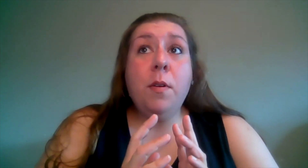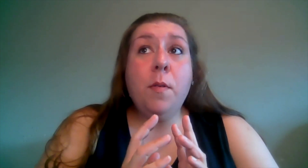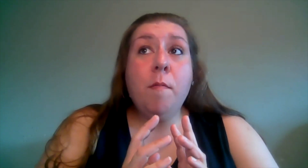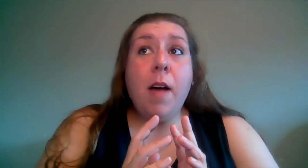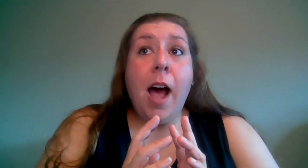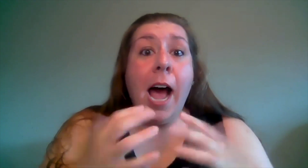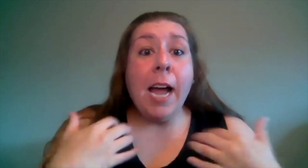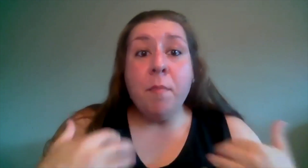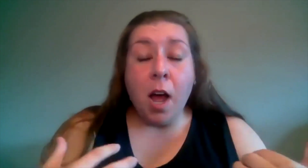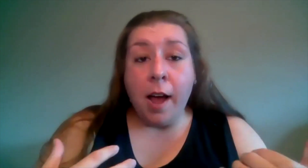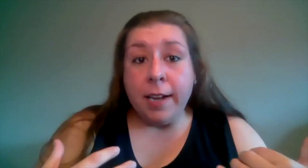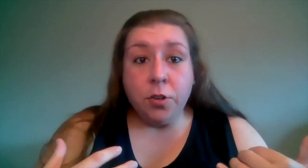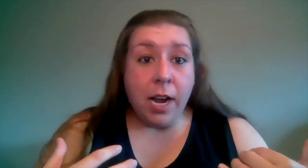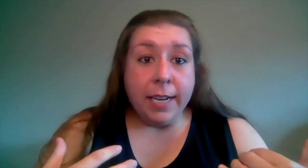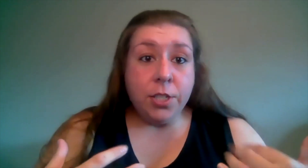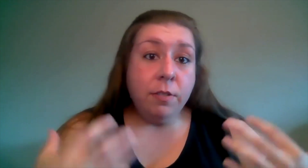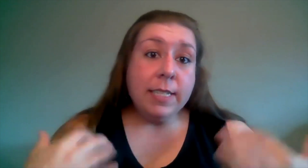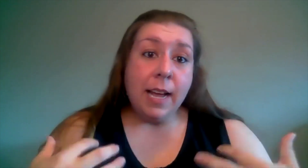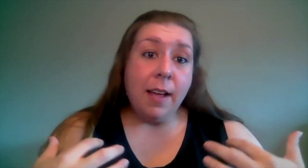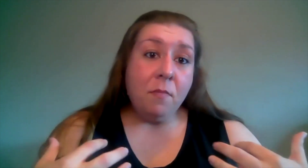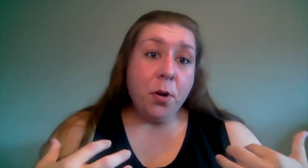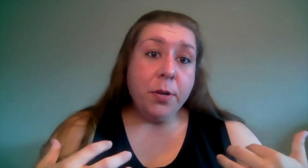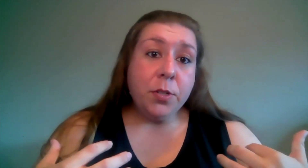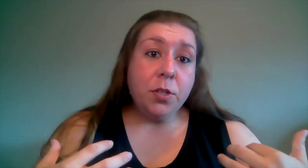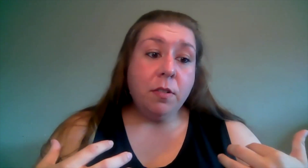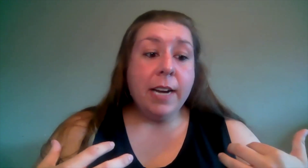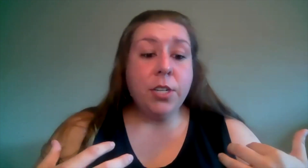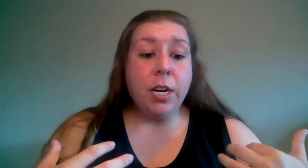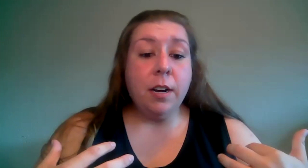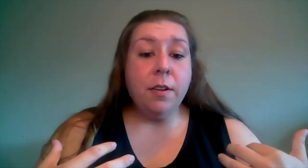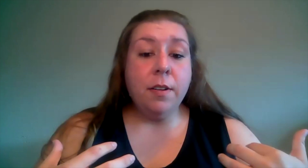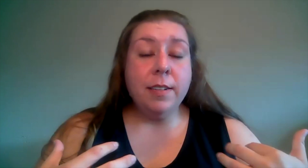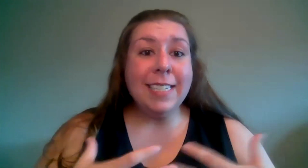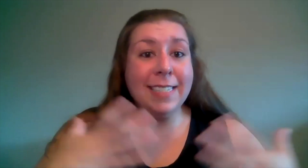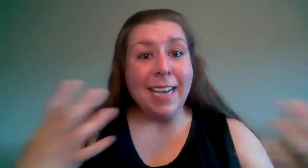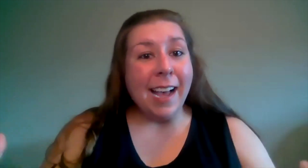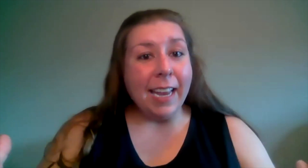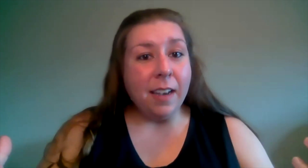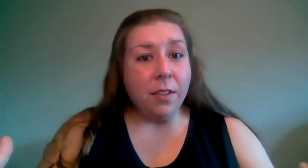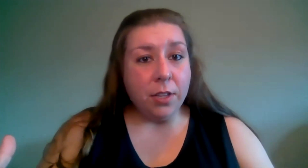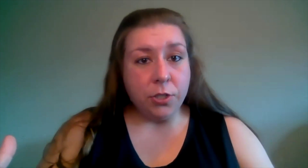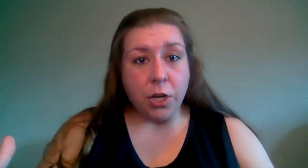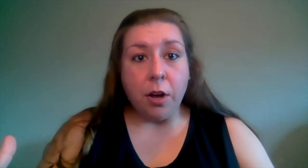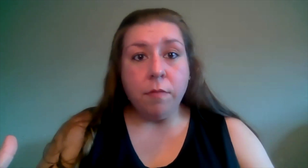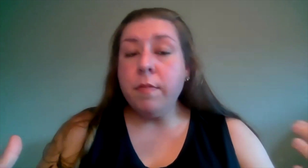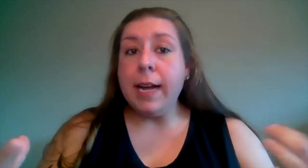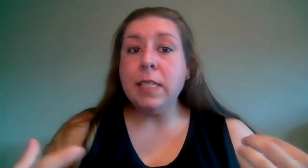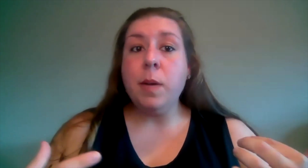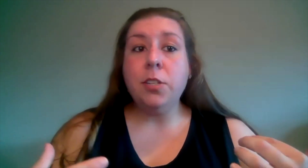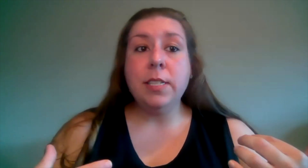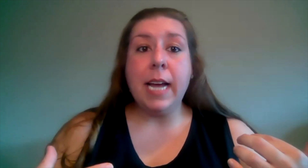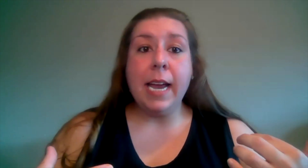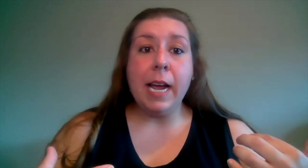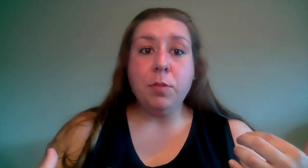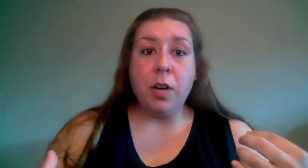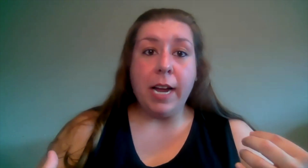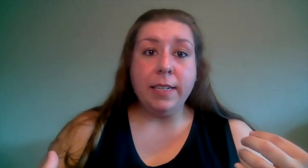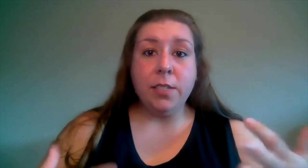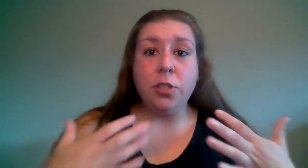i'm not trying to as producer director design the show as much as i am trying to